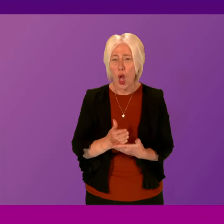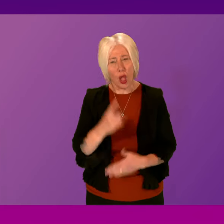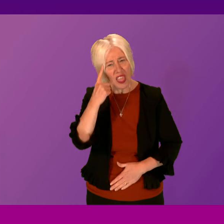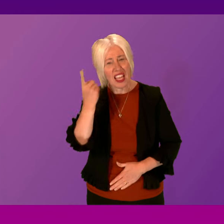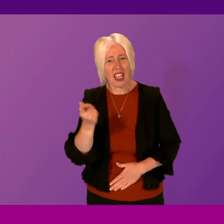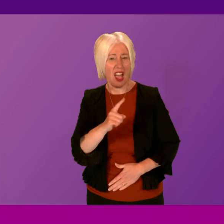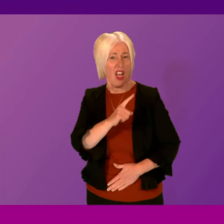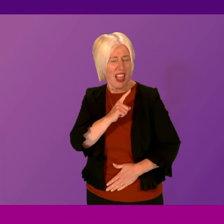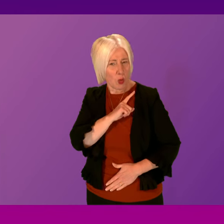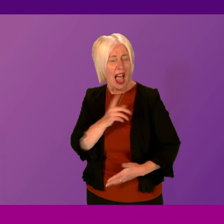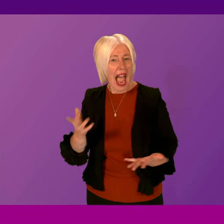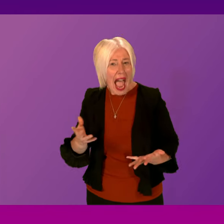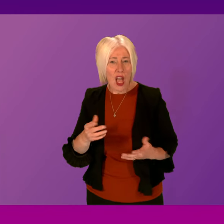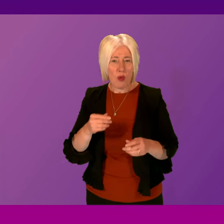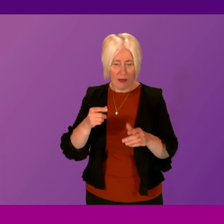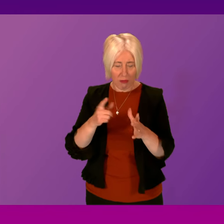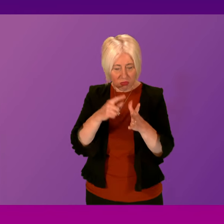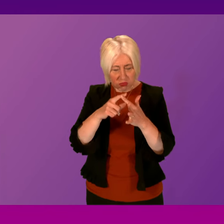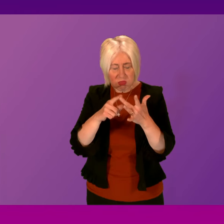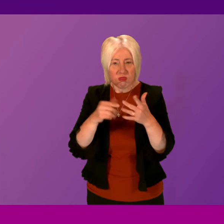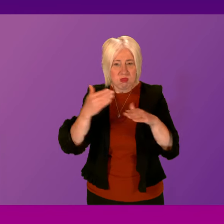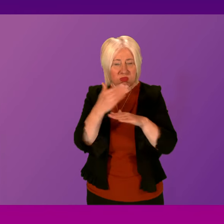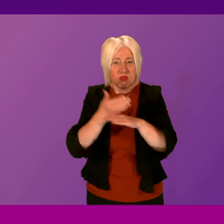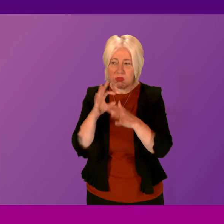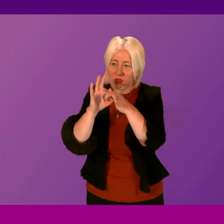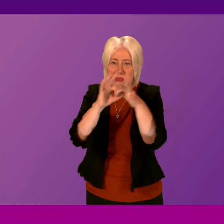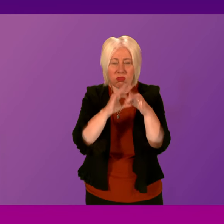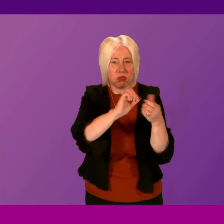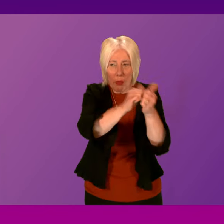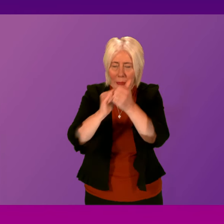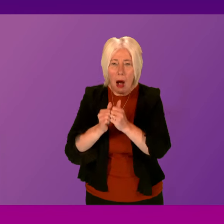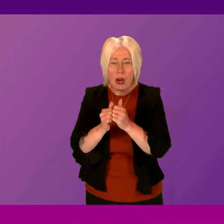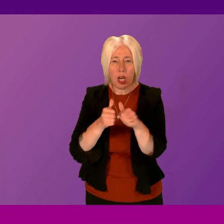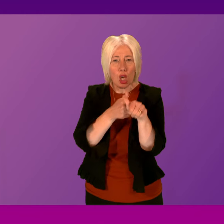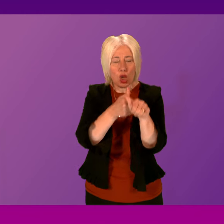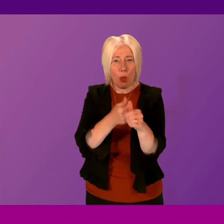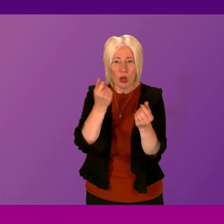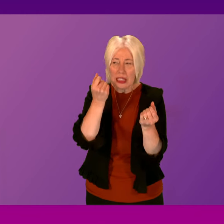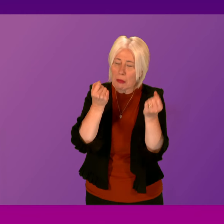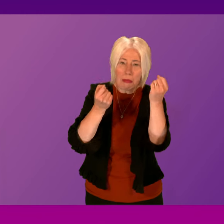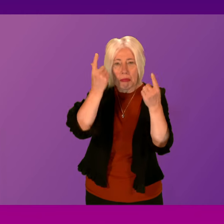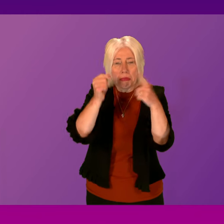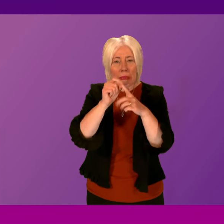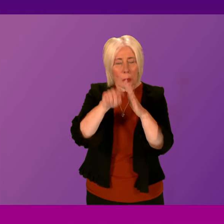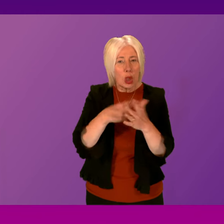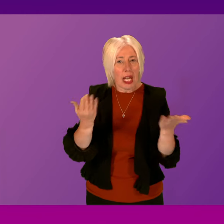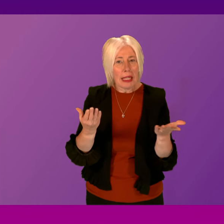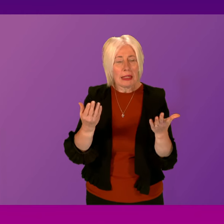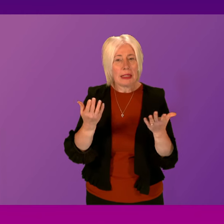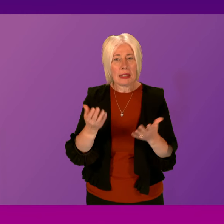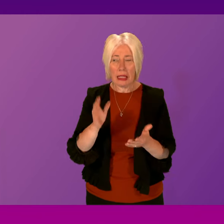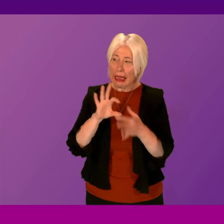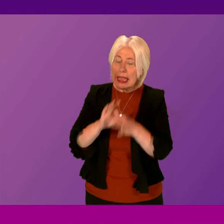That's why we have taken a number of actions, worked with a number of partners and supported a number of initiatives in this